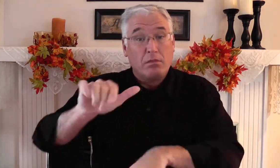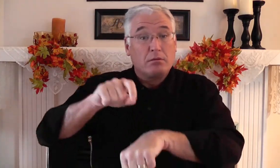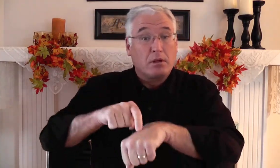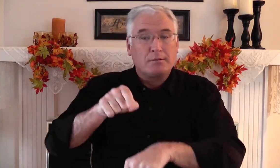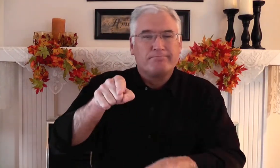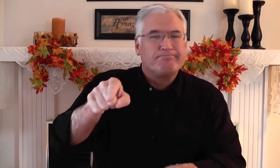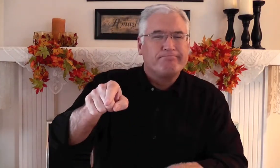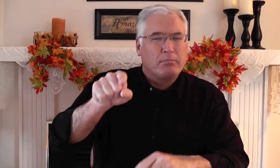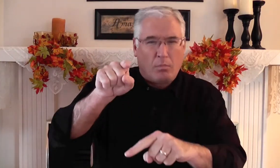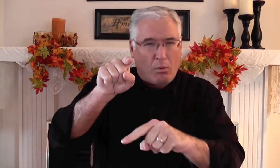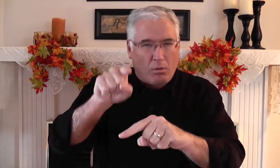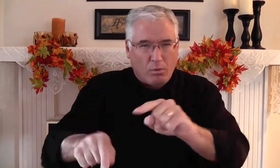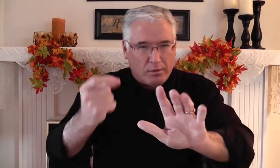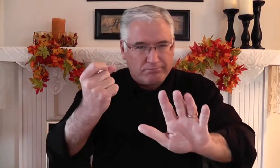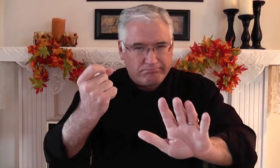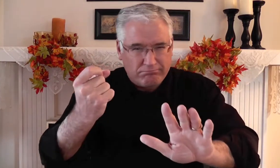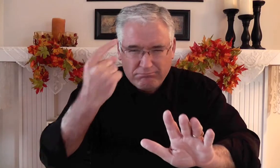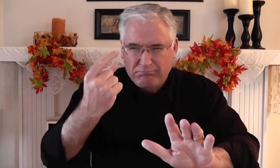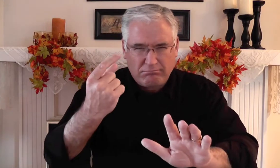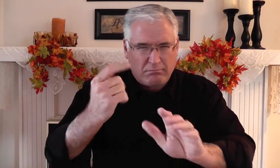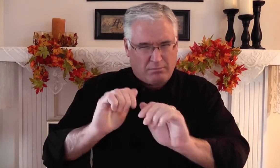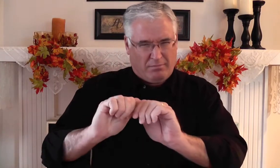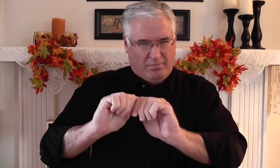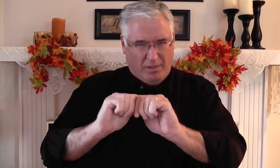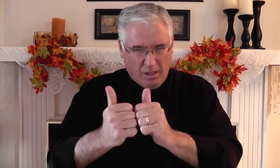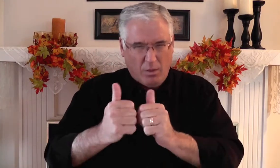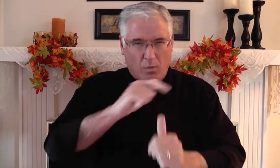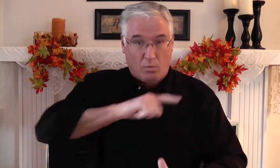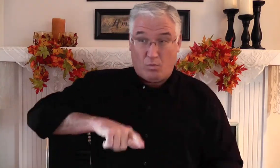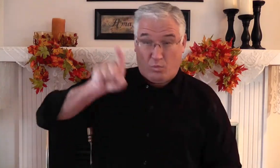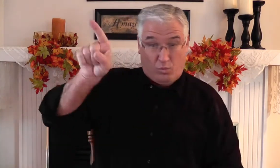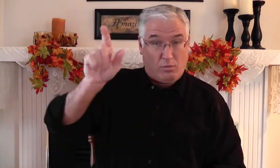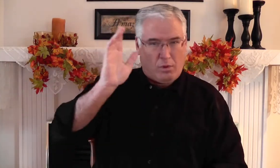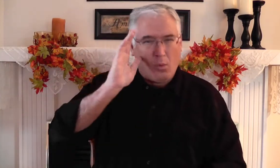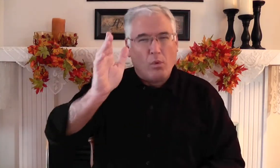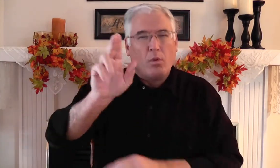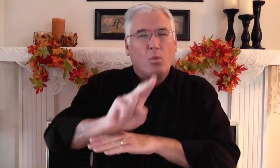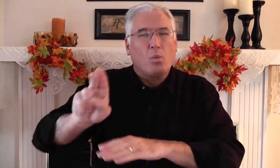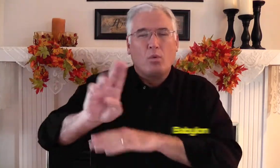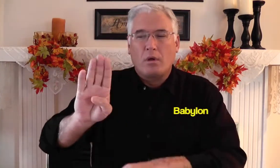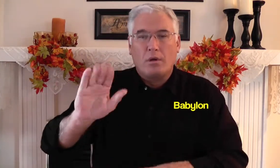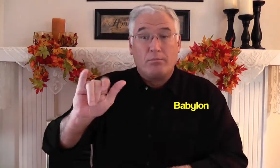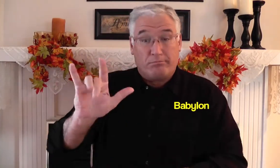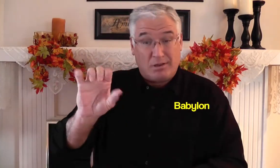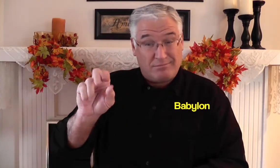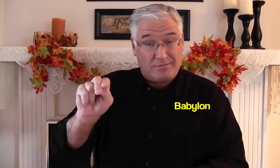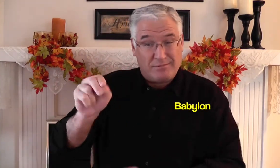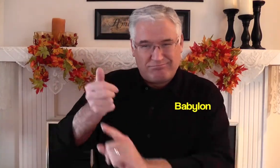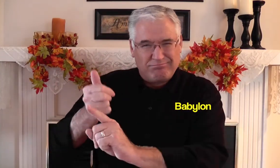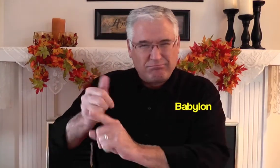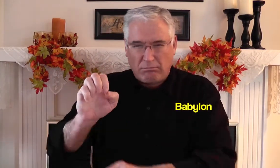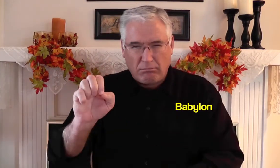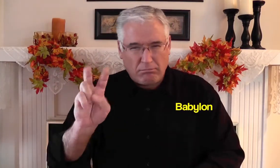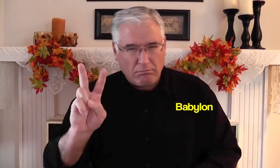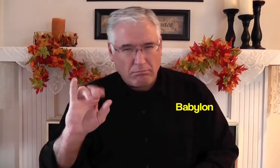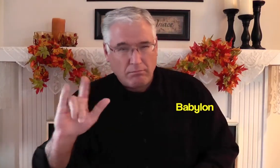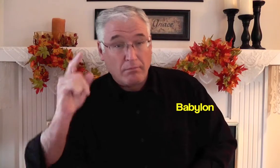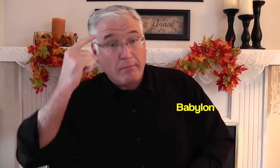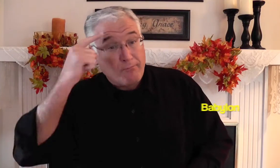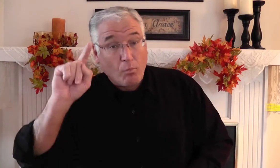would answer his prayer. Even though, you know, at that time, he didn't understand how that the Lord would use Babylon, who was